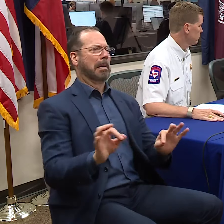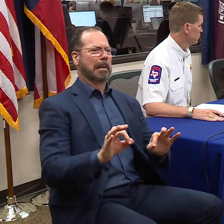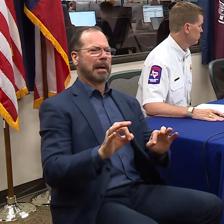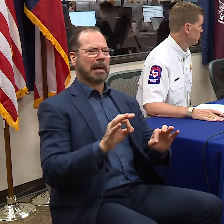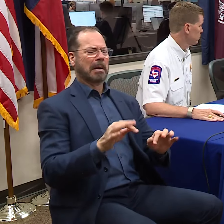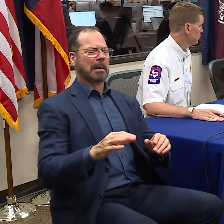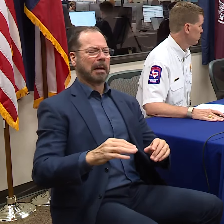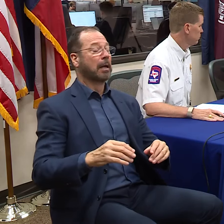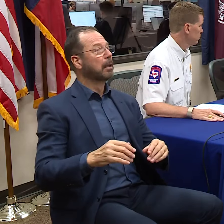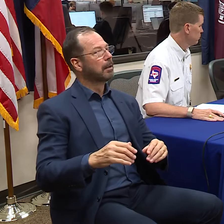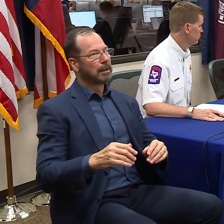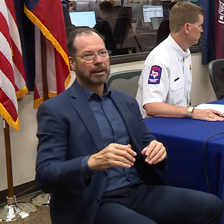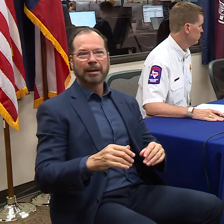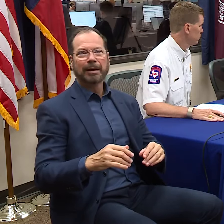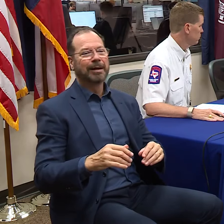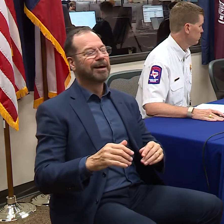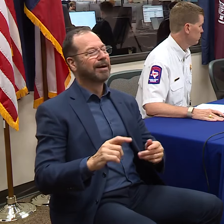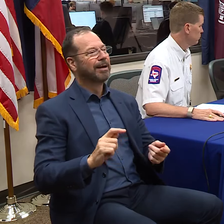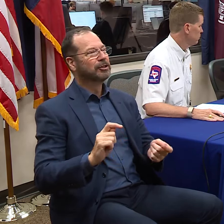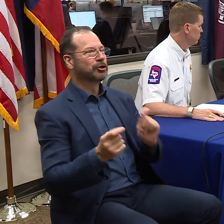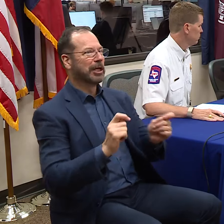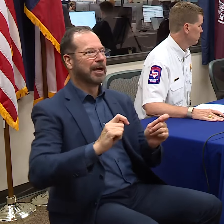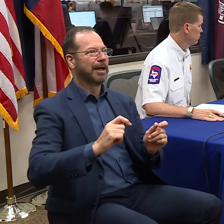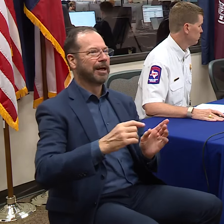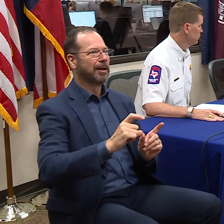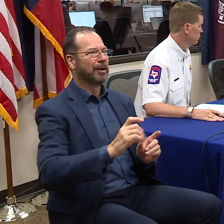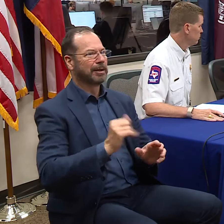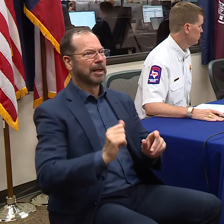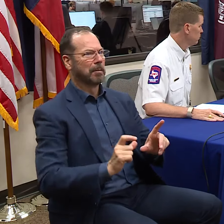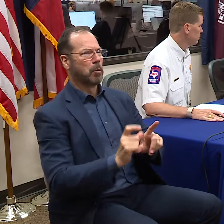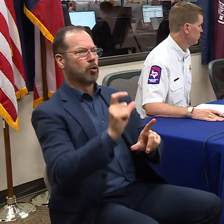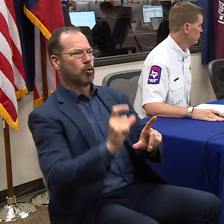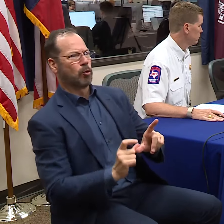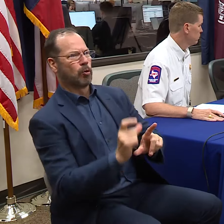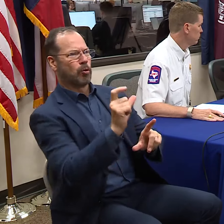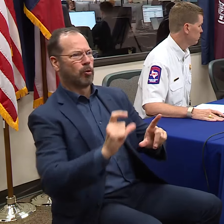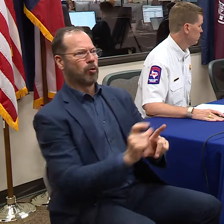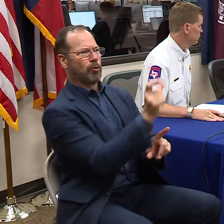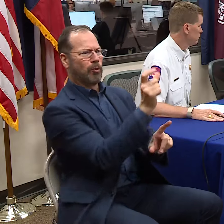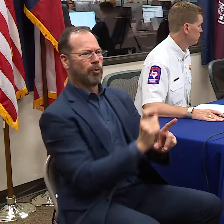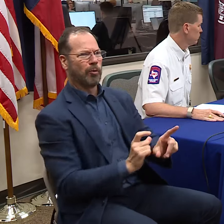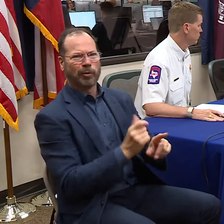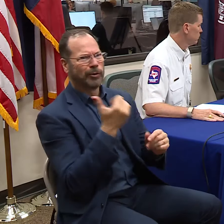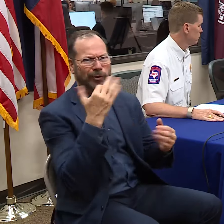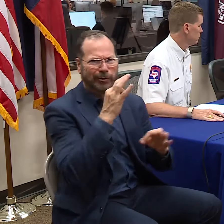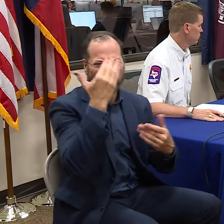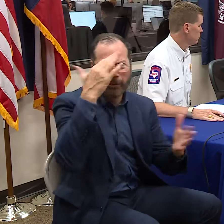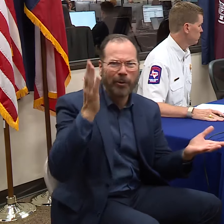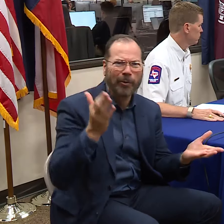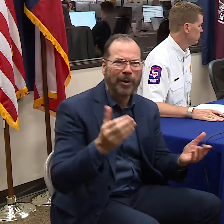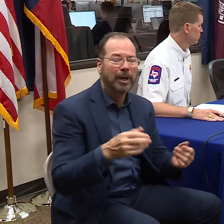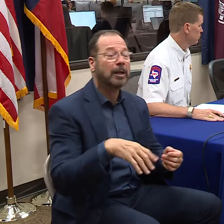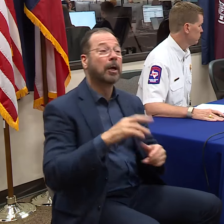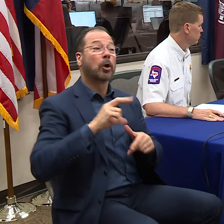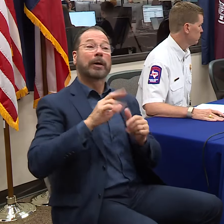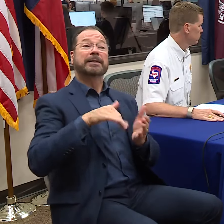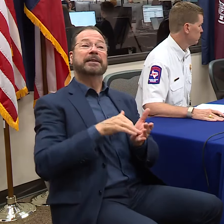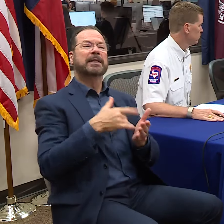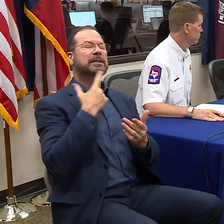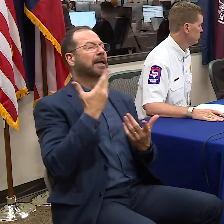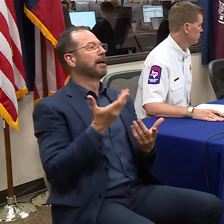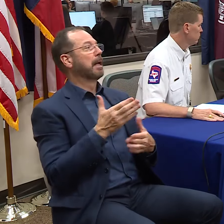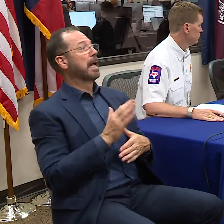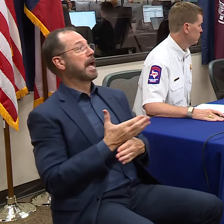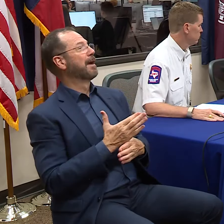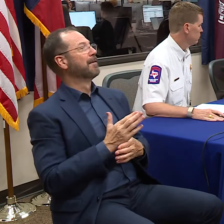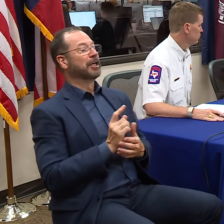this can change and very often will change, as we've seen from past storms. The National Hurricane Center actually says their average